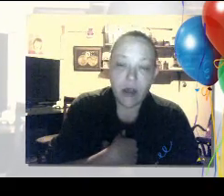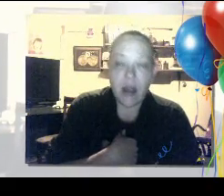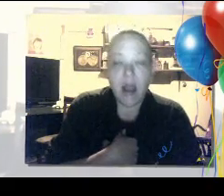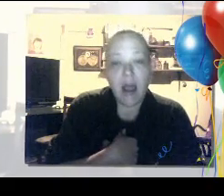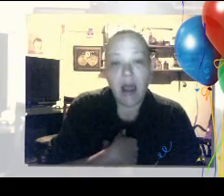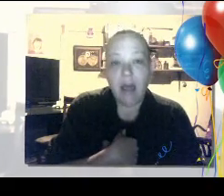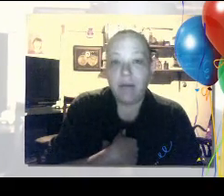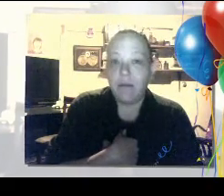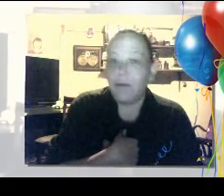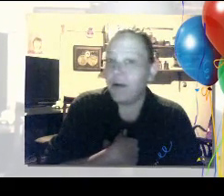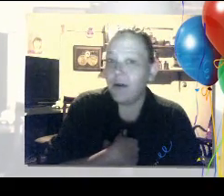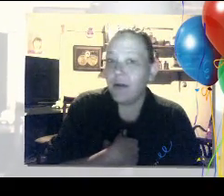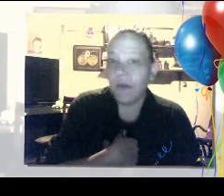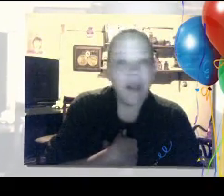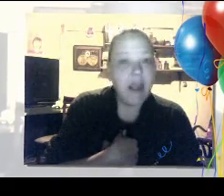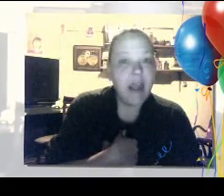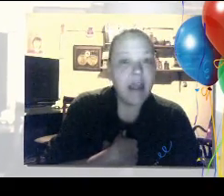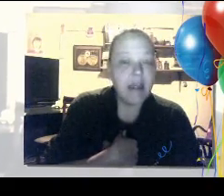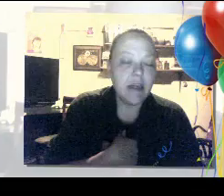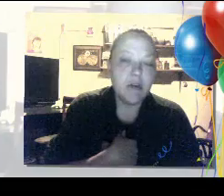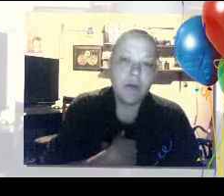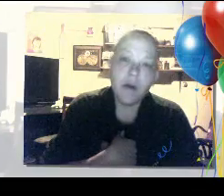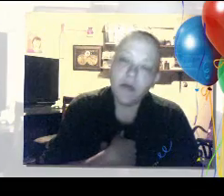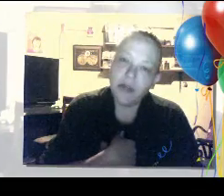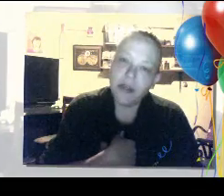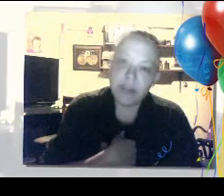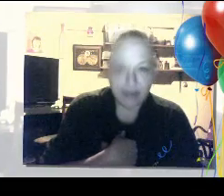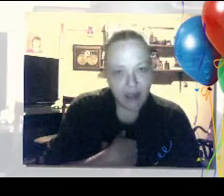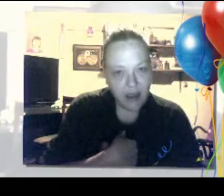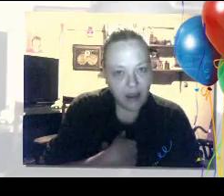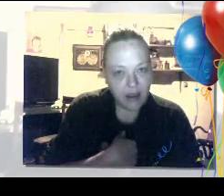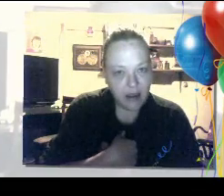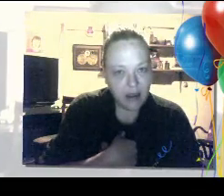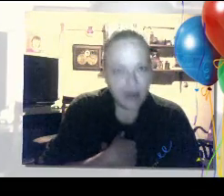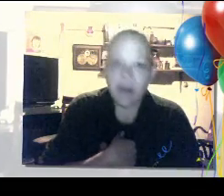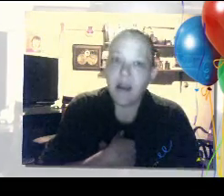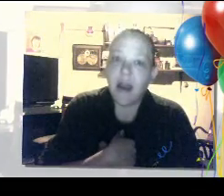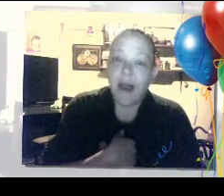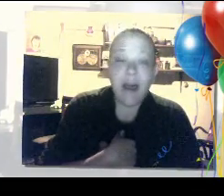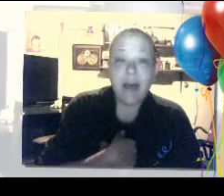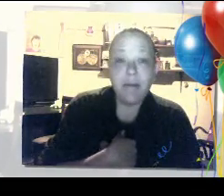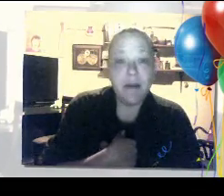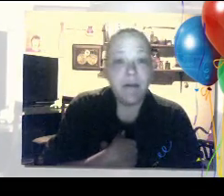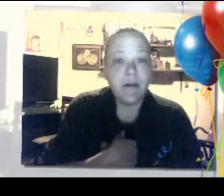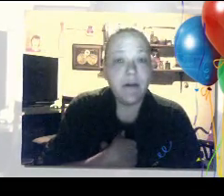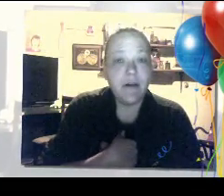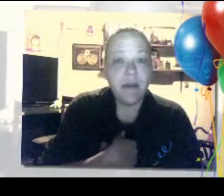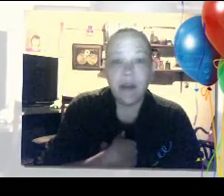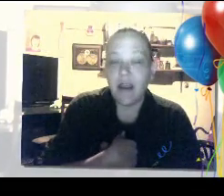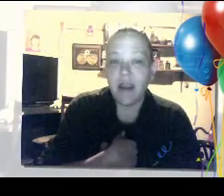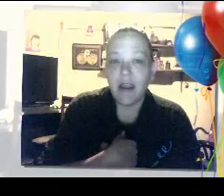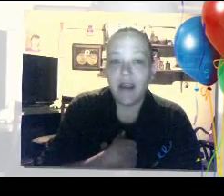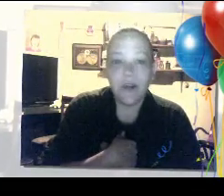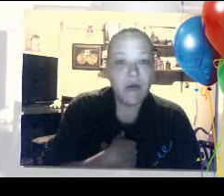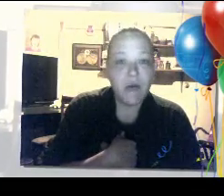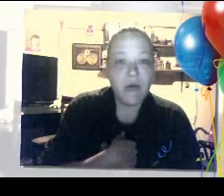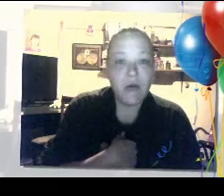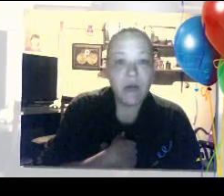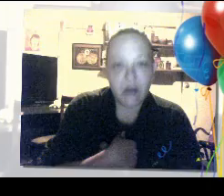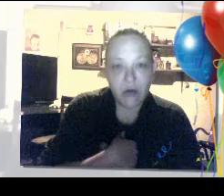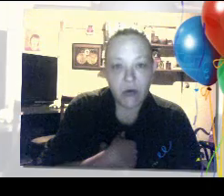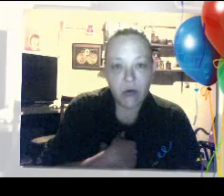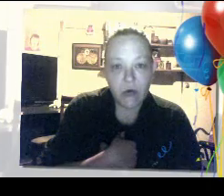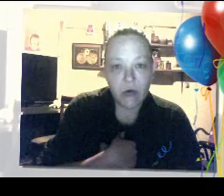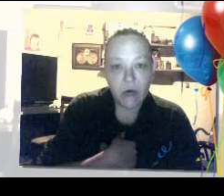happy birthday dear marissa happy birthday to